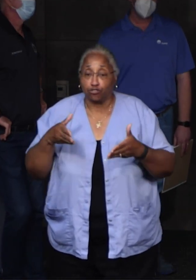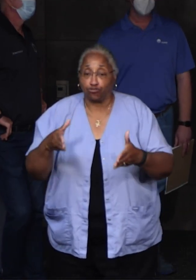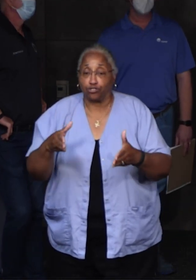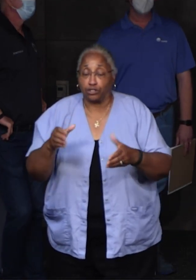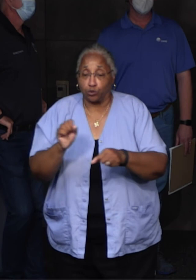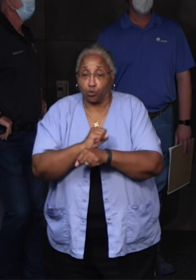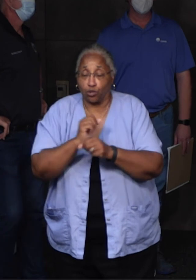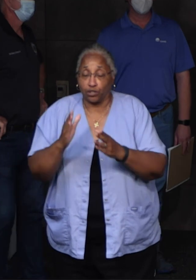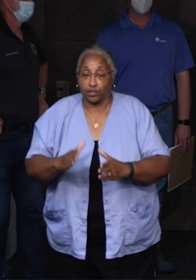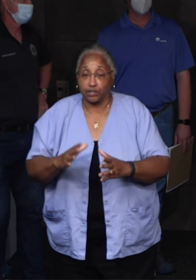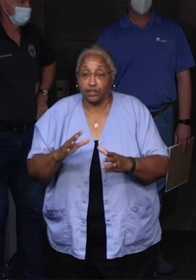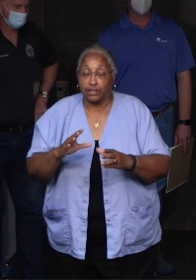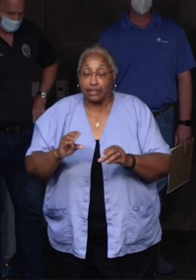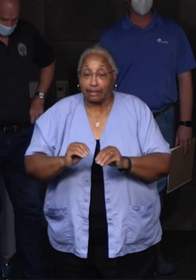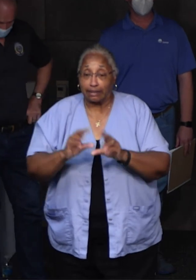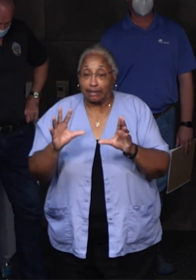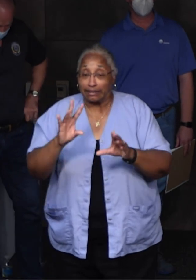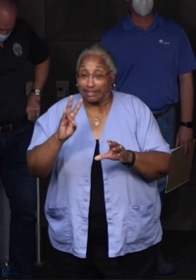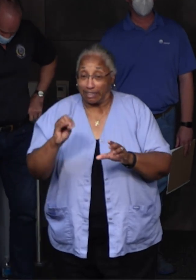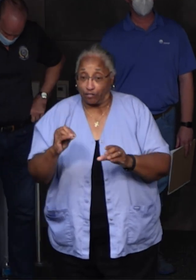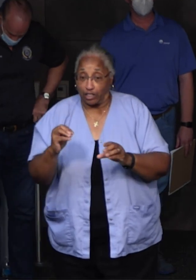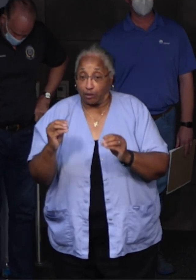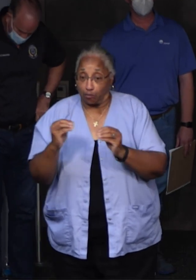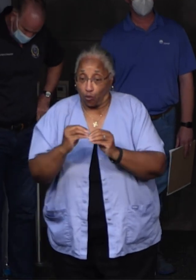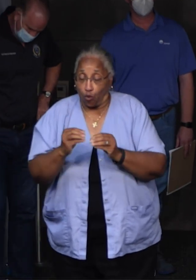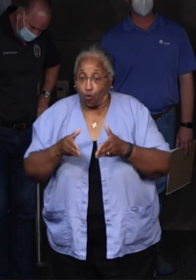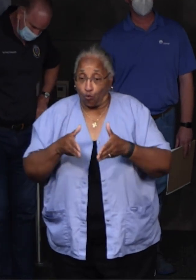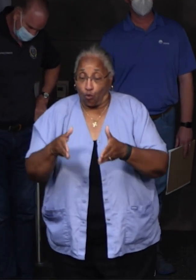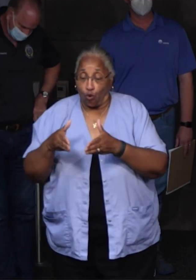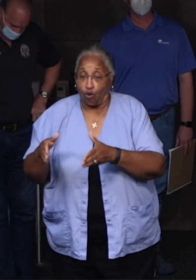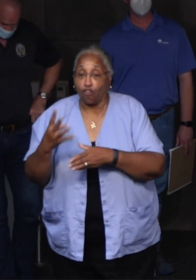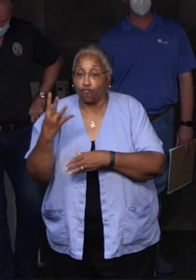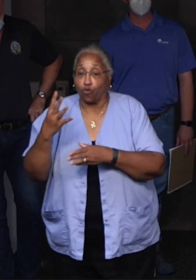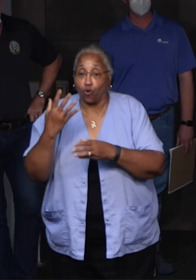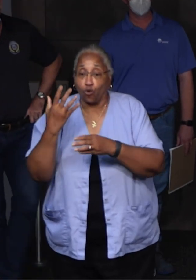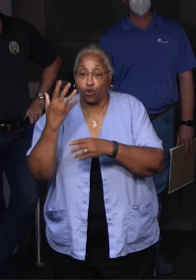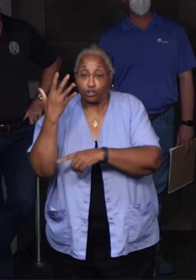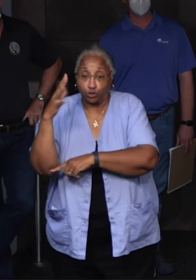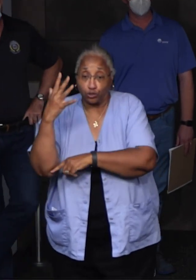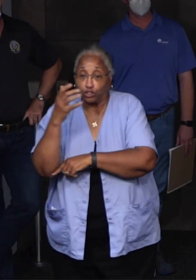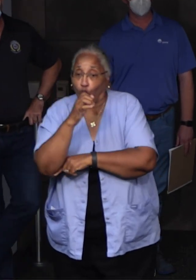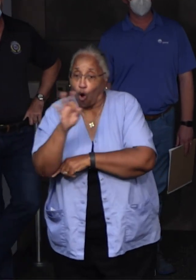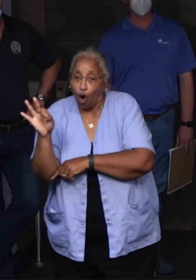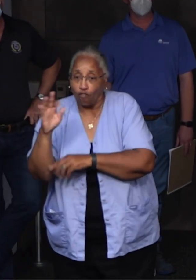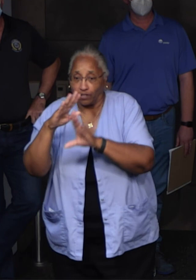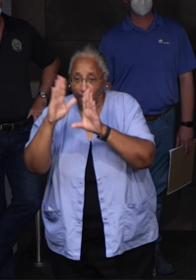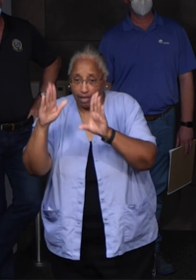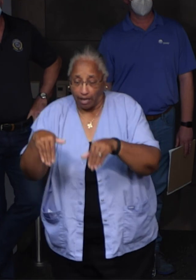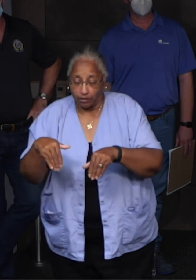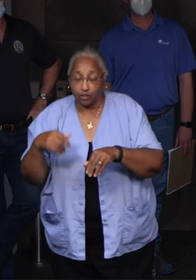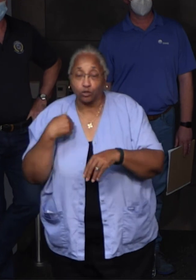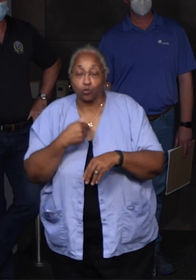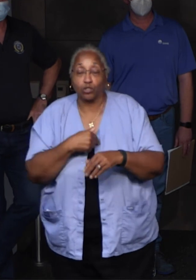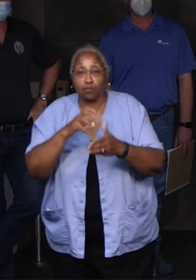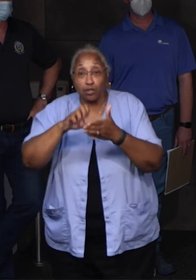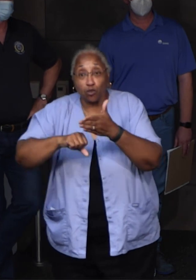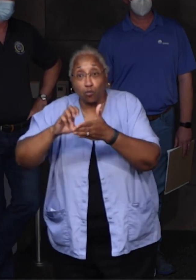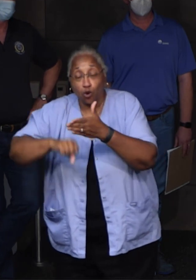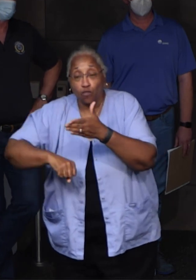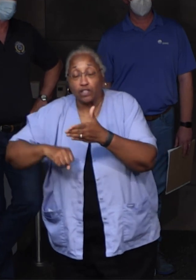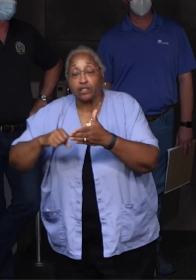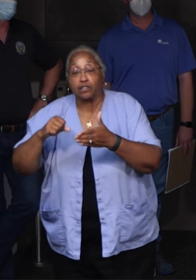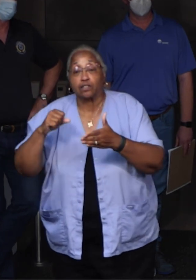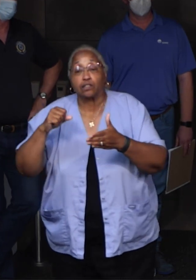clear another 70 roadways from trees. We took four trees off of houses. We've been removing about the same number